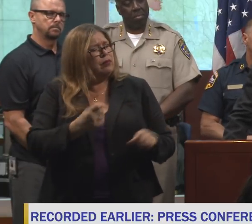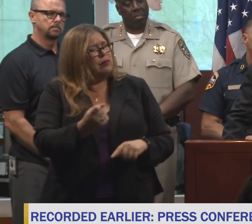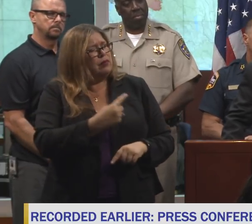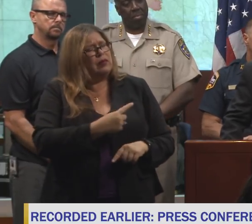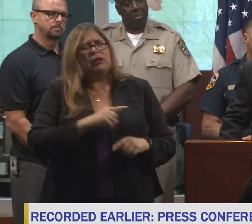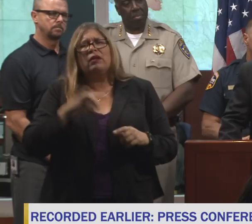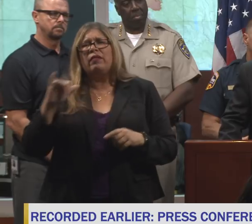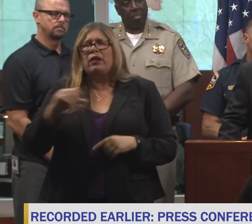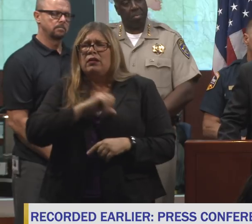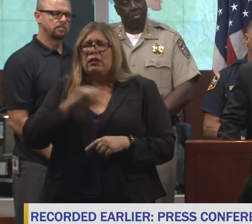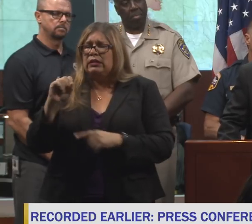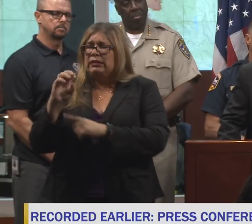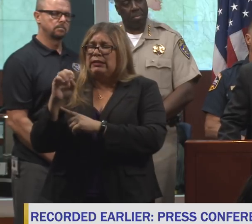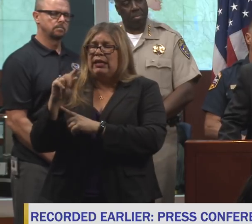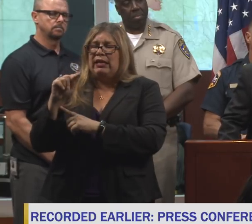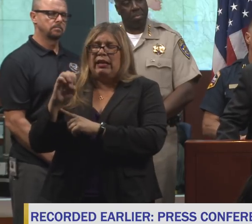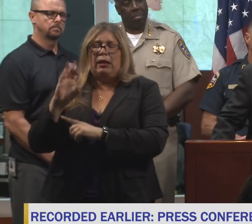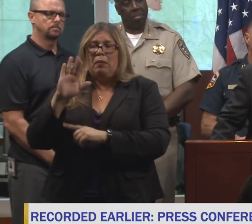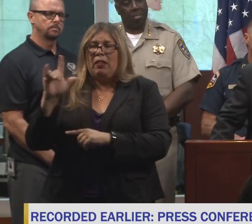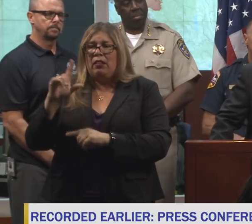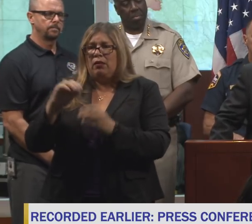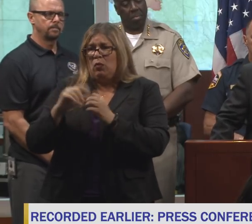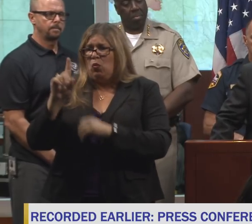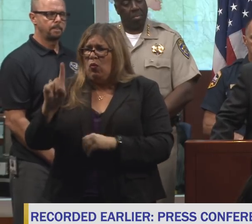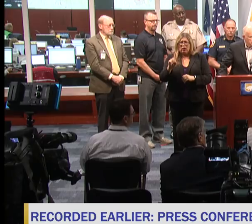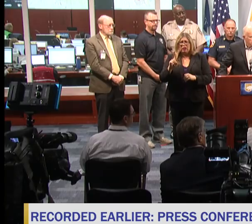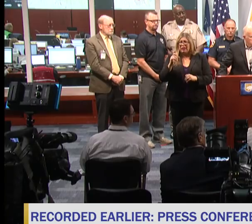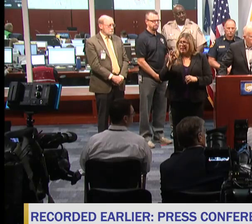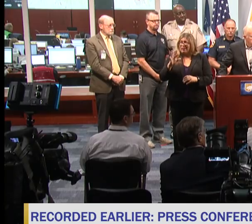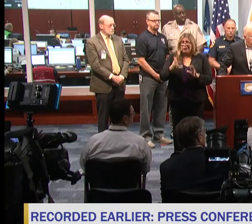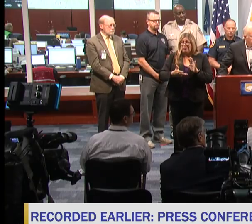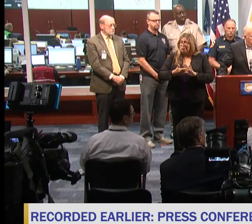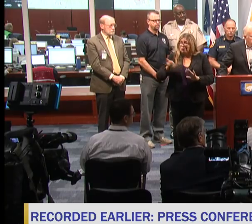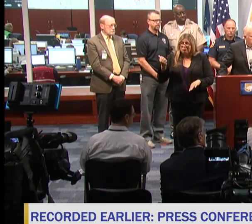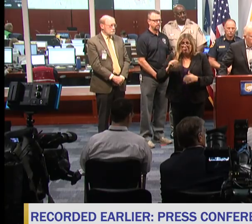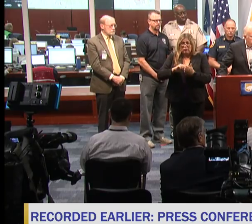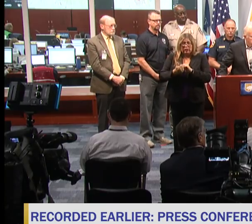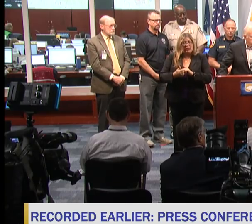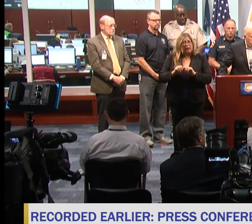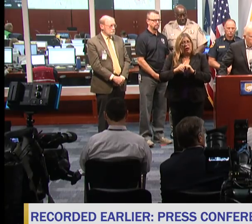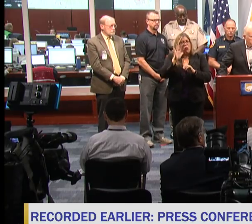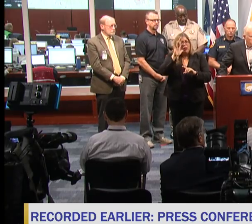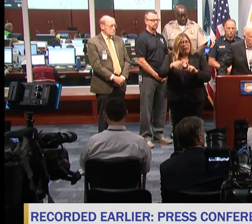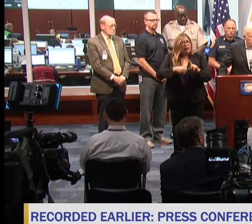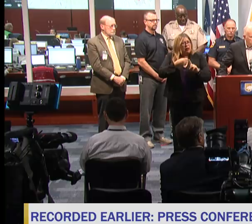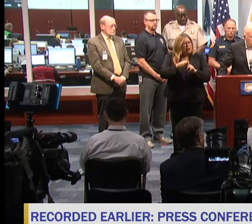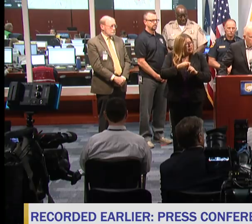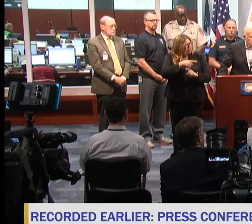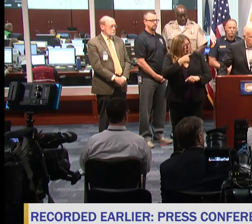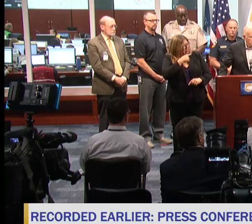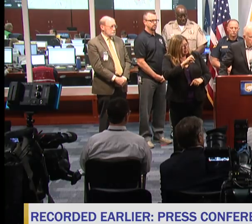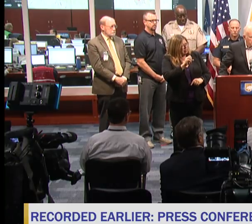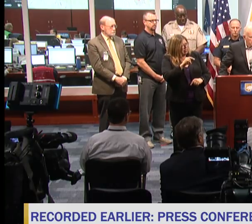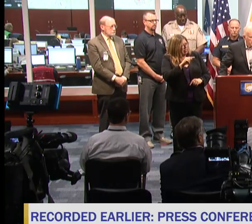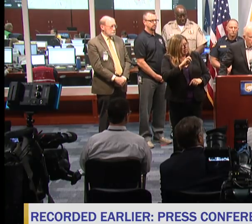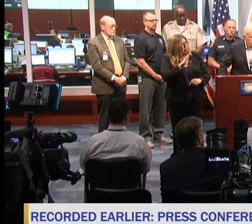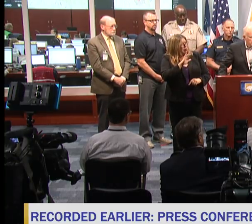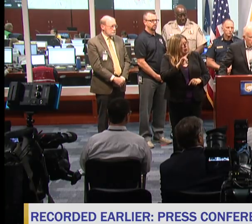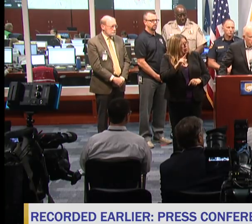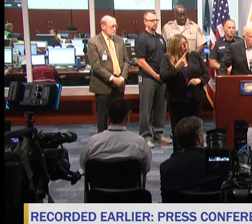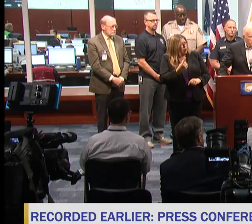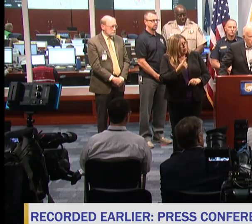If that's repealed, what kind of impact would that have on fixes on roads and that sort Senate Bill 1, you're talking about the